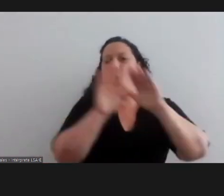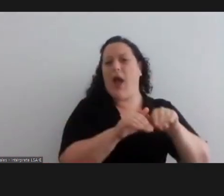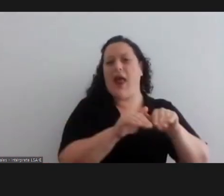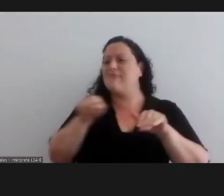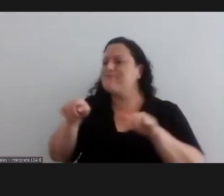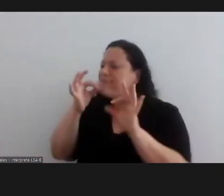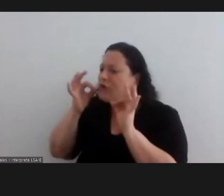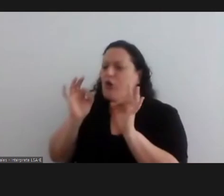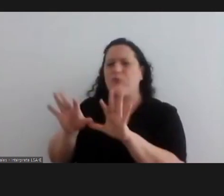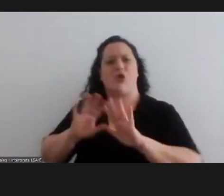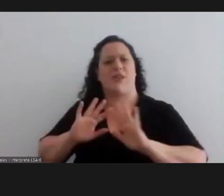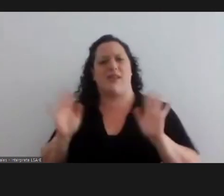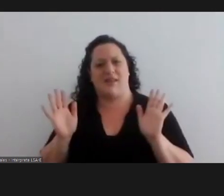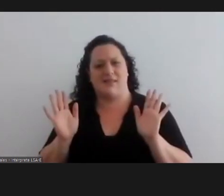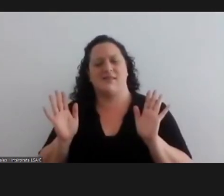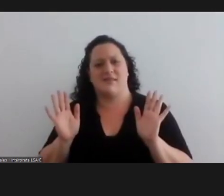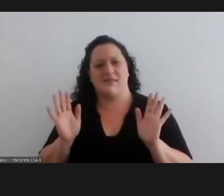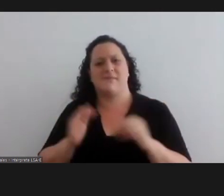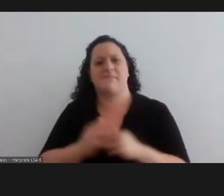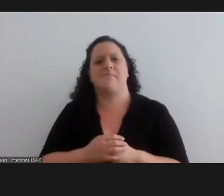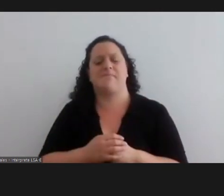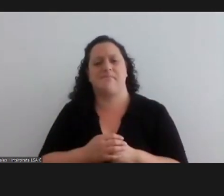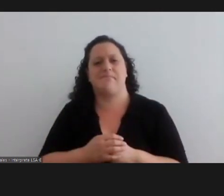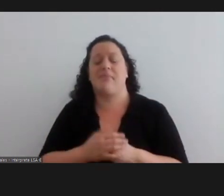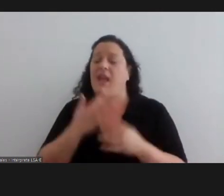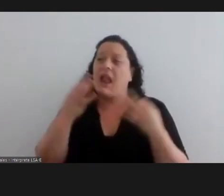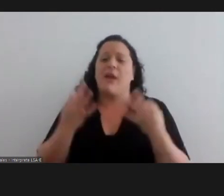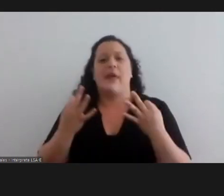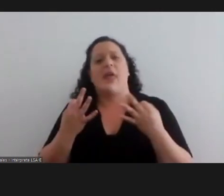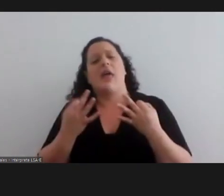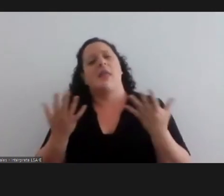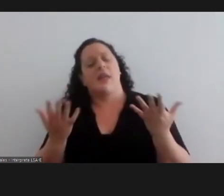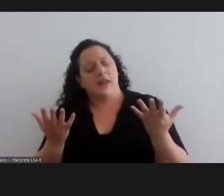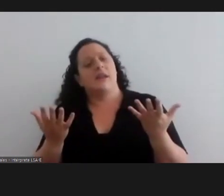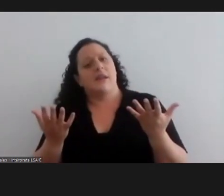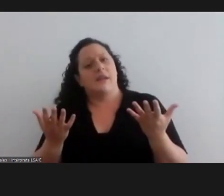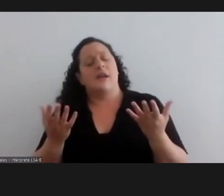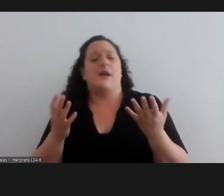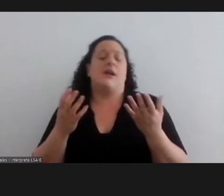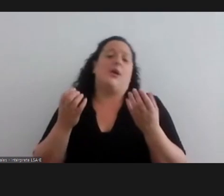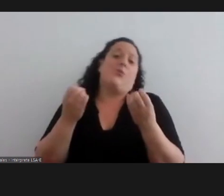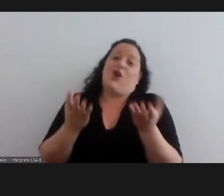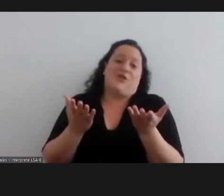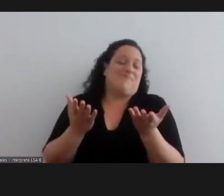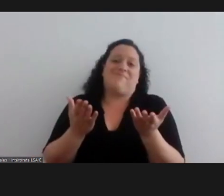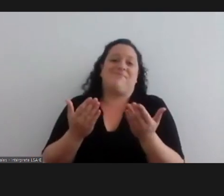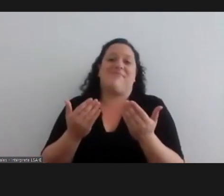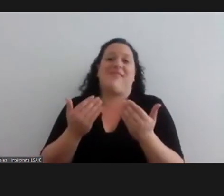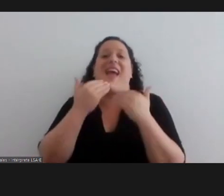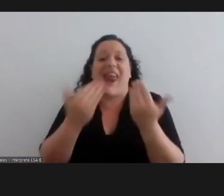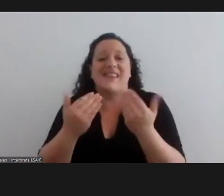we should have the same right to be whatever we want to be and once again